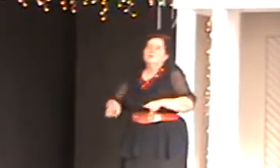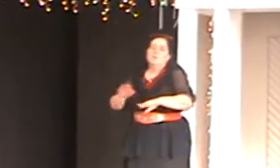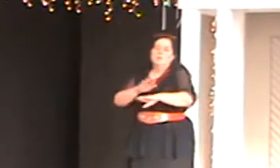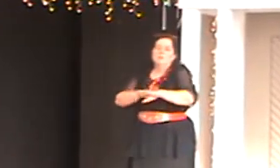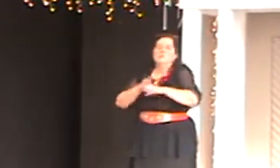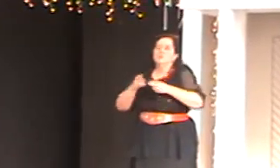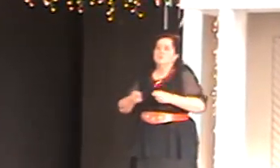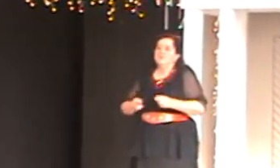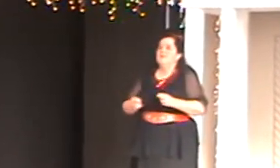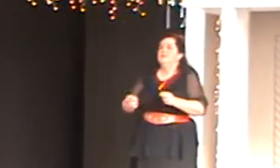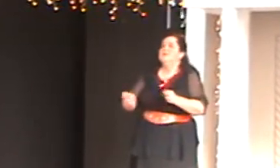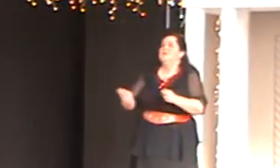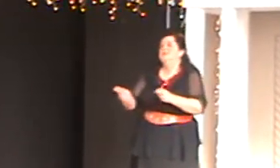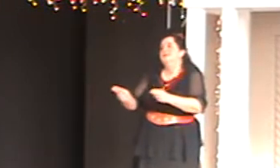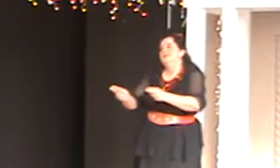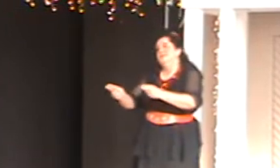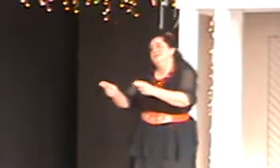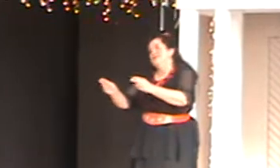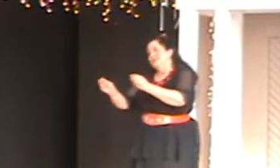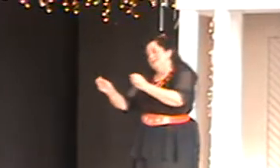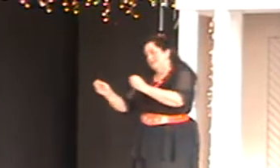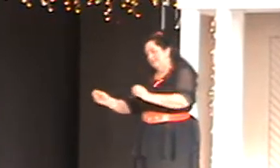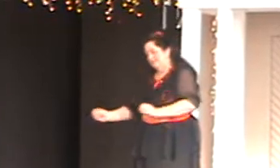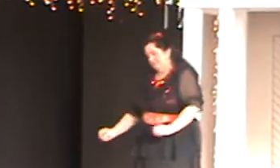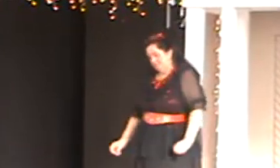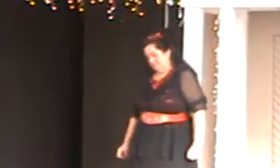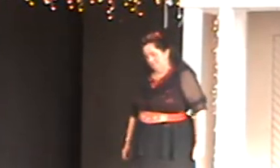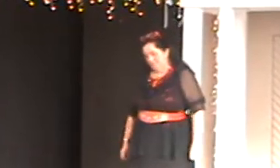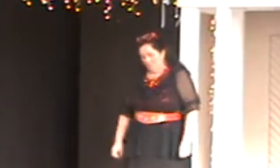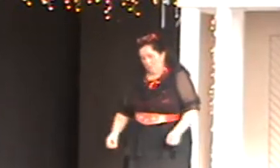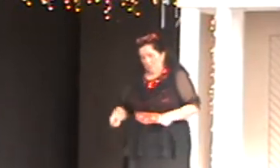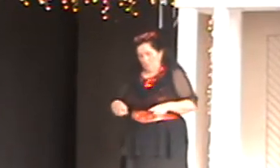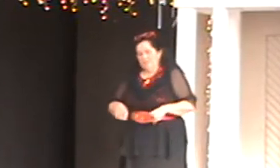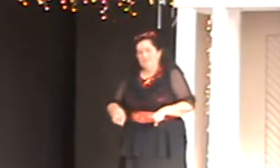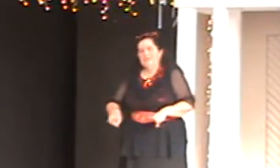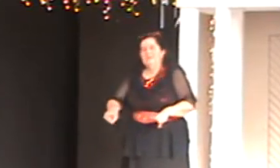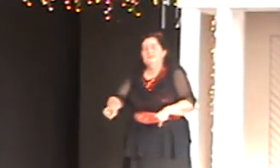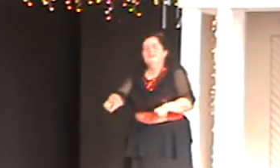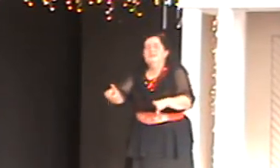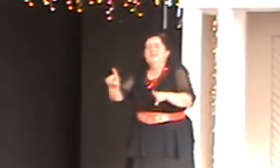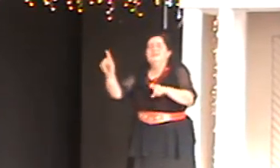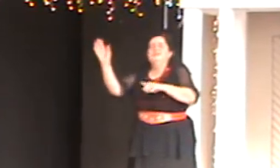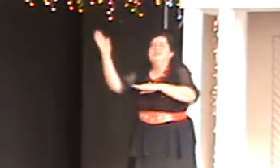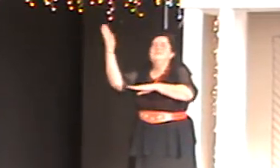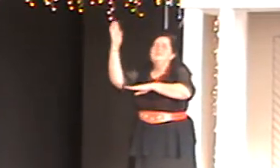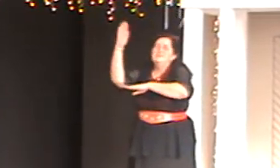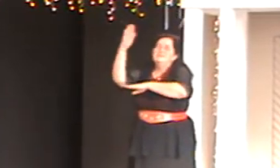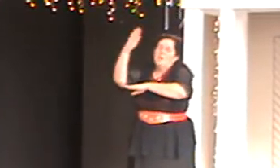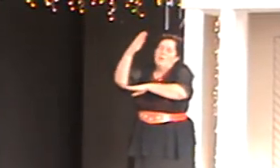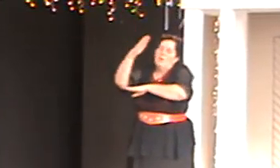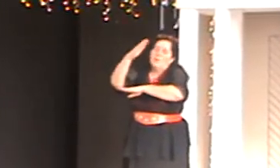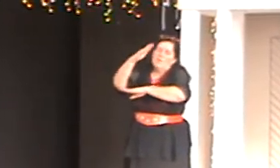small, When breathe, small,